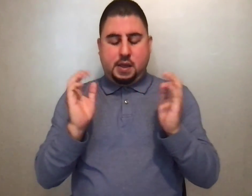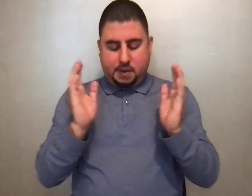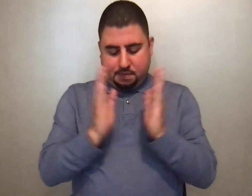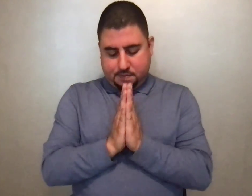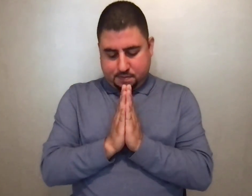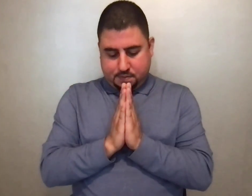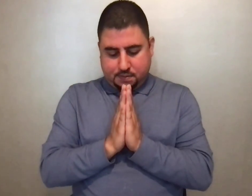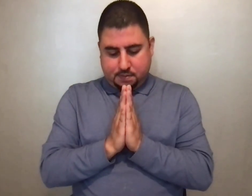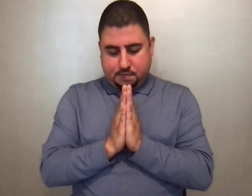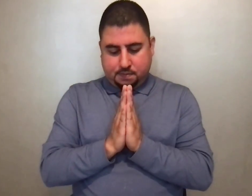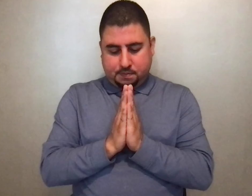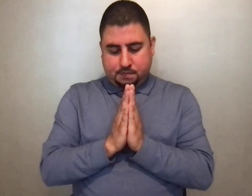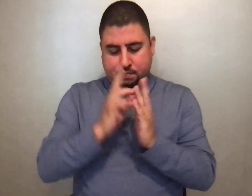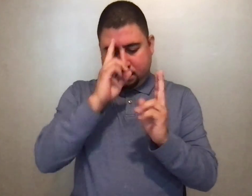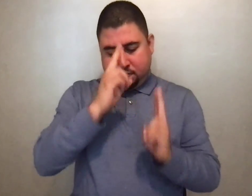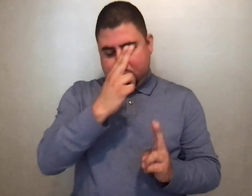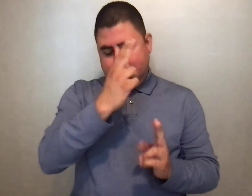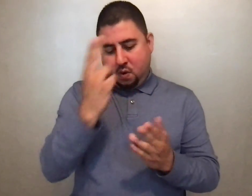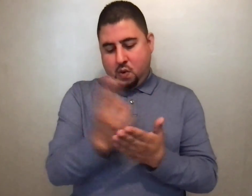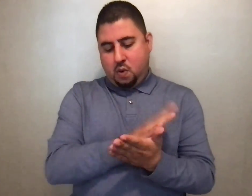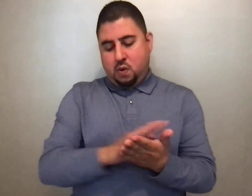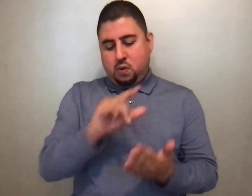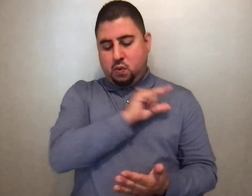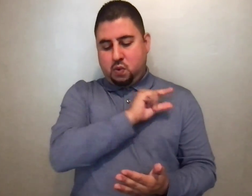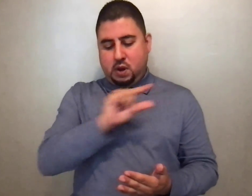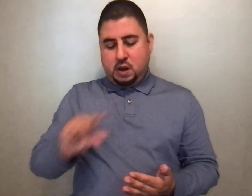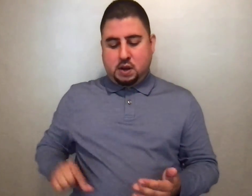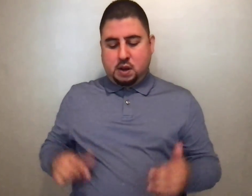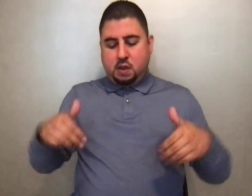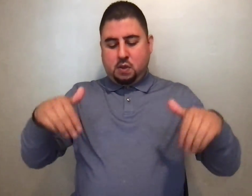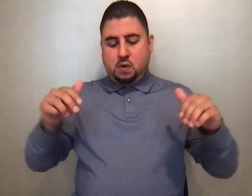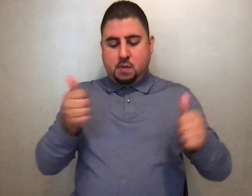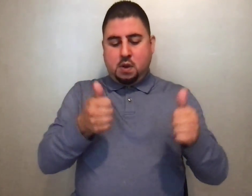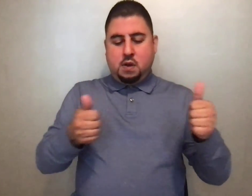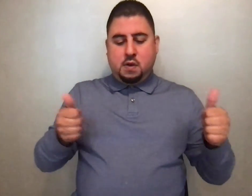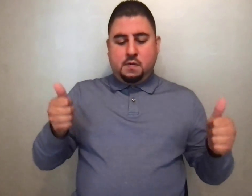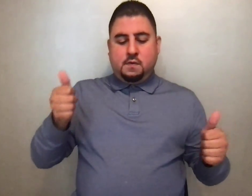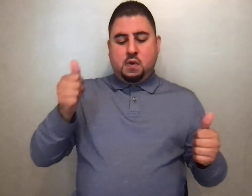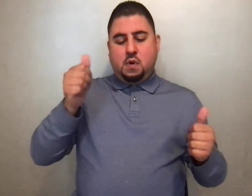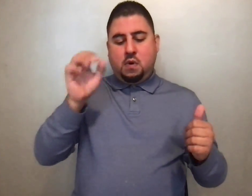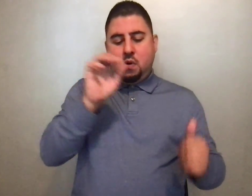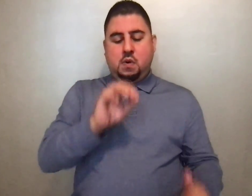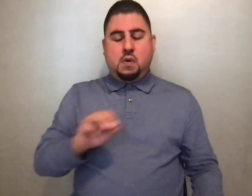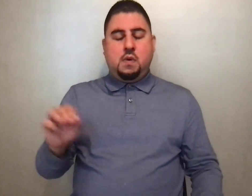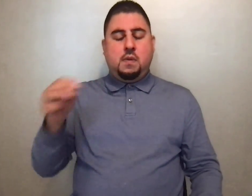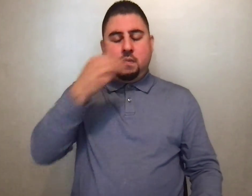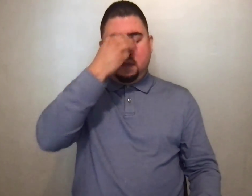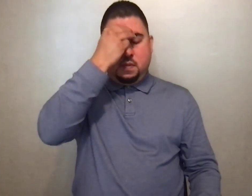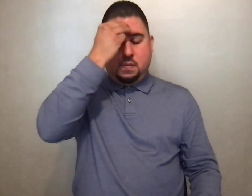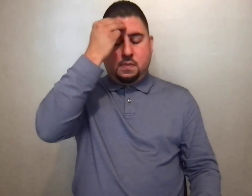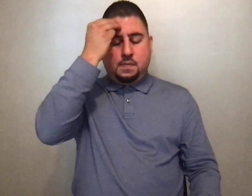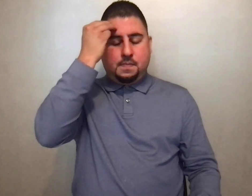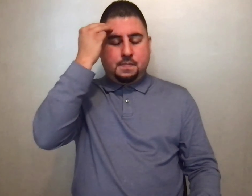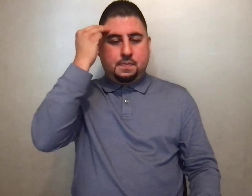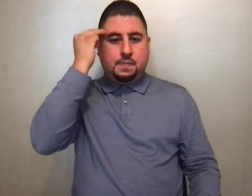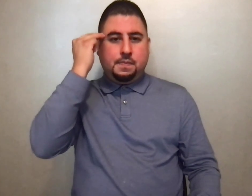Hail, Queen and throne above, O Maria.